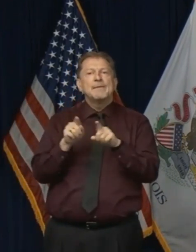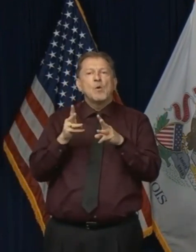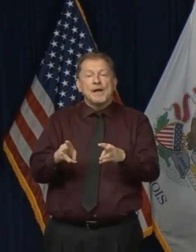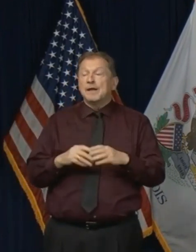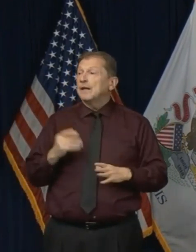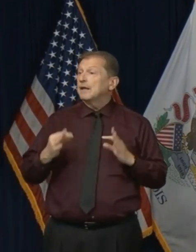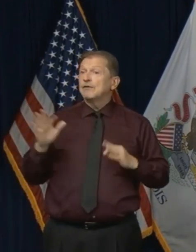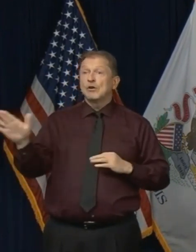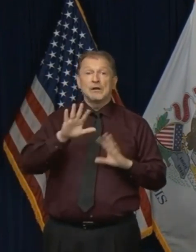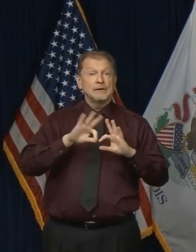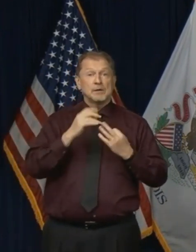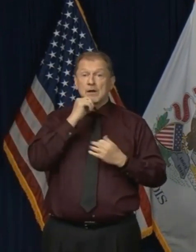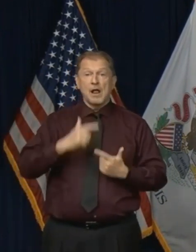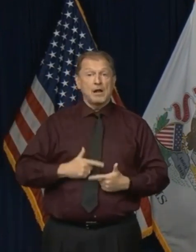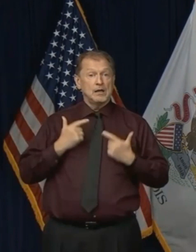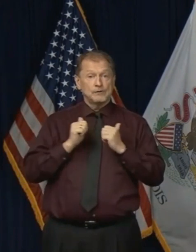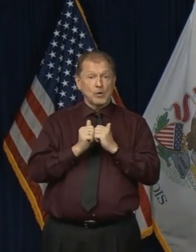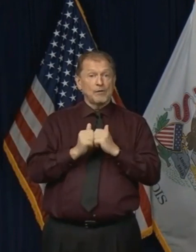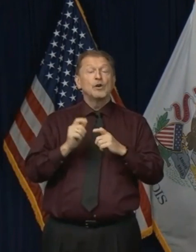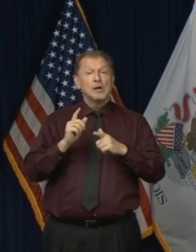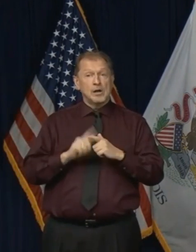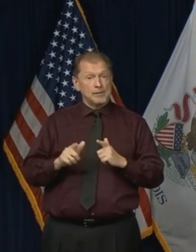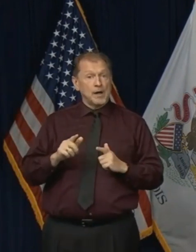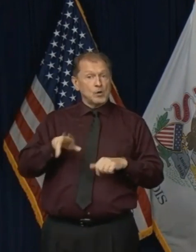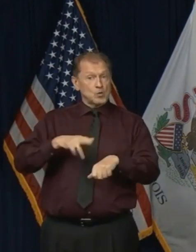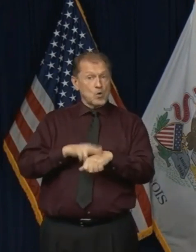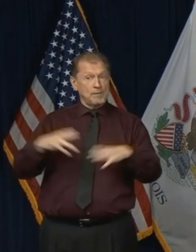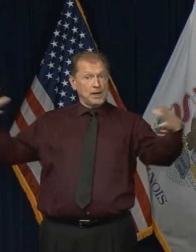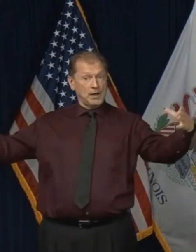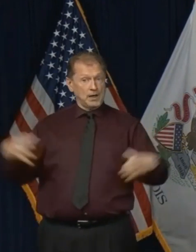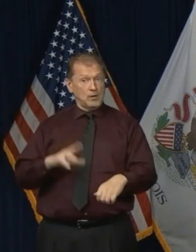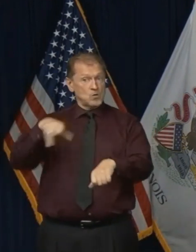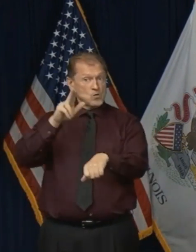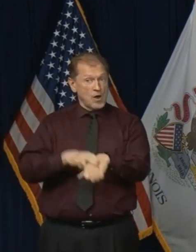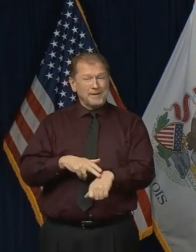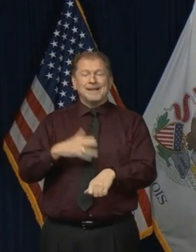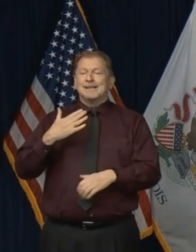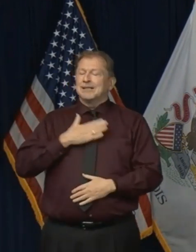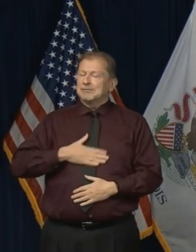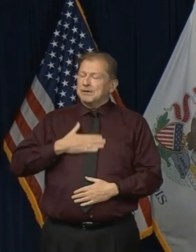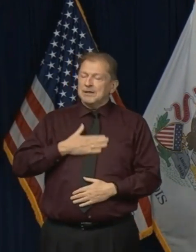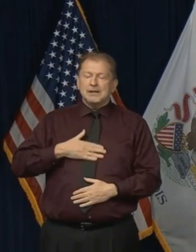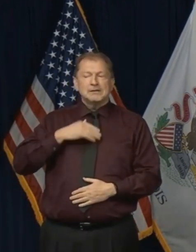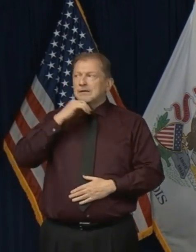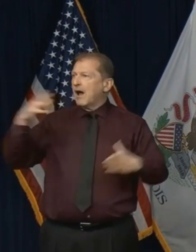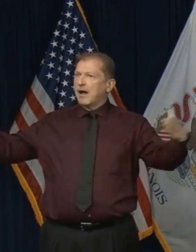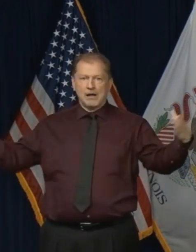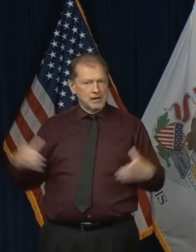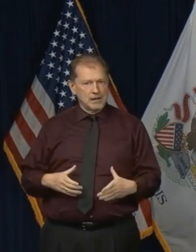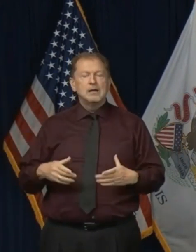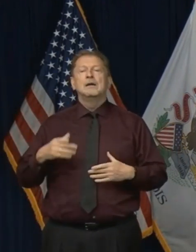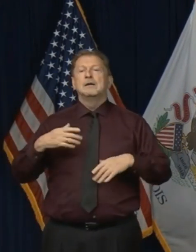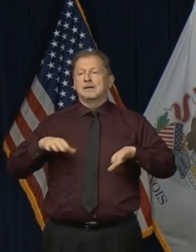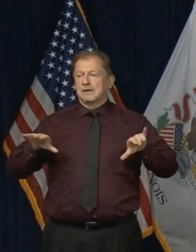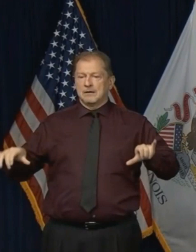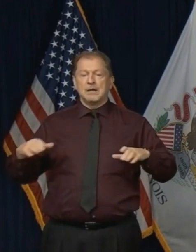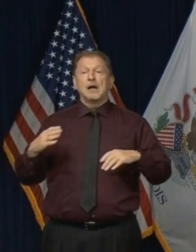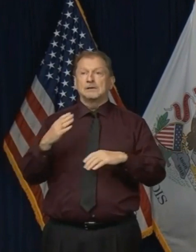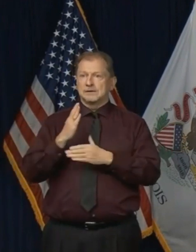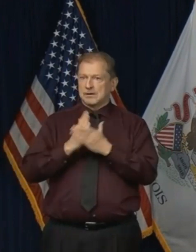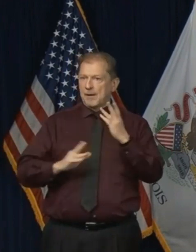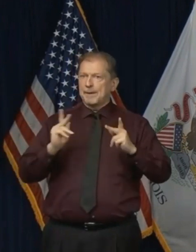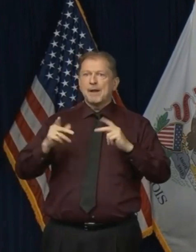doesn't live with you and you normally would get together for the holidays, this is a time when you've got to look for, you know, another way to do it. I've heard people using Zoom.